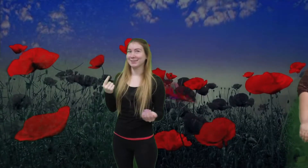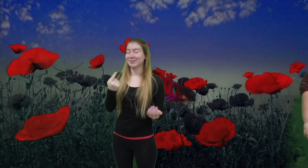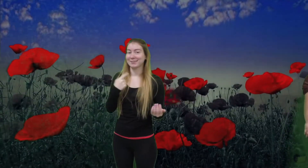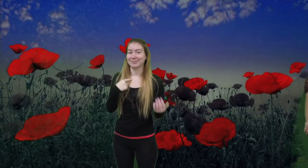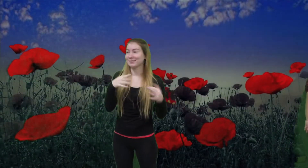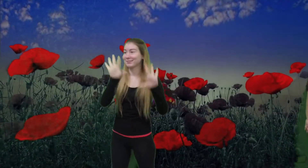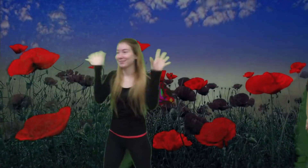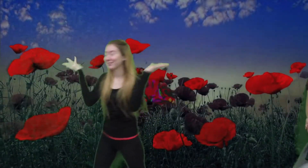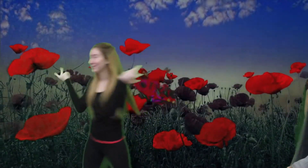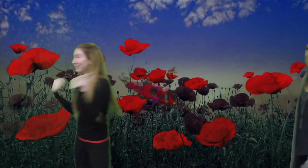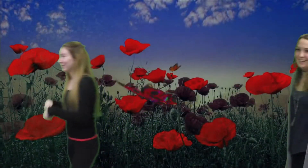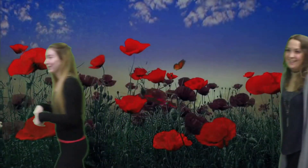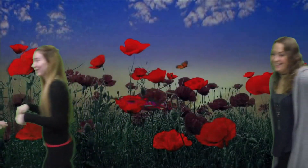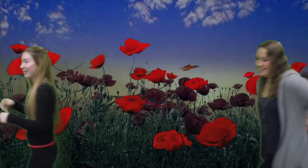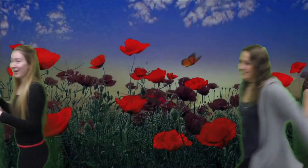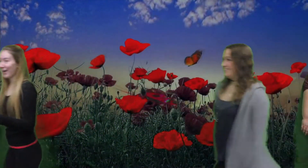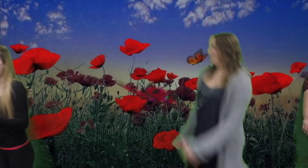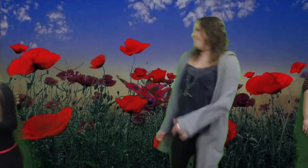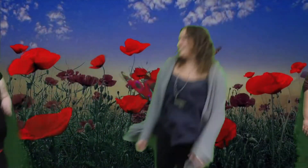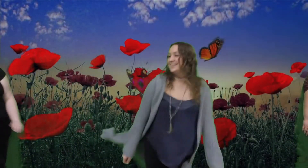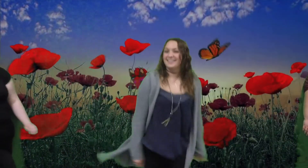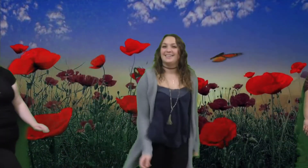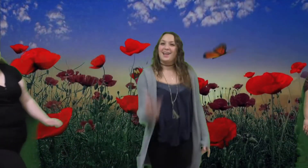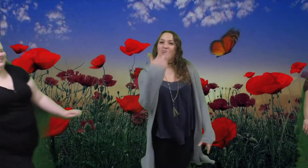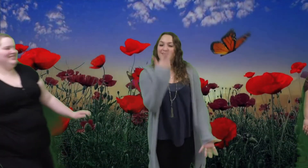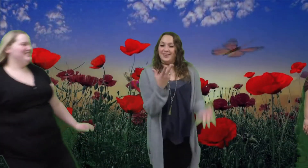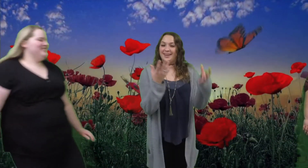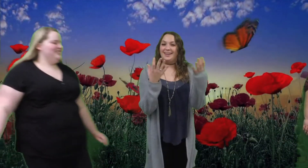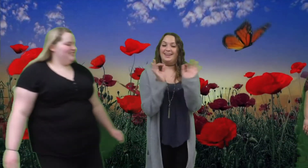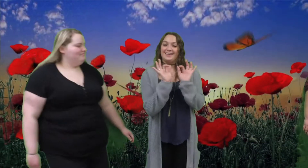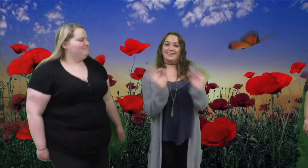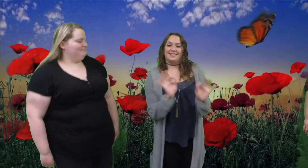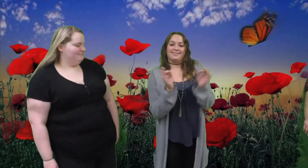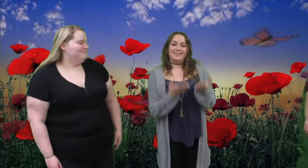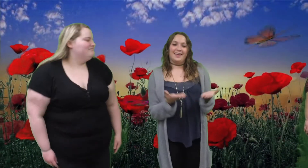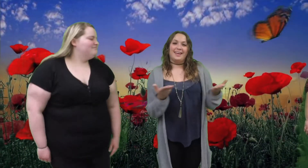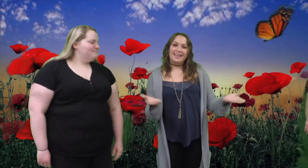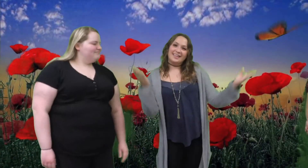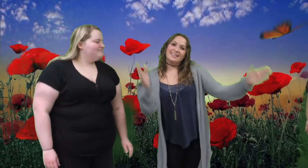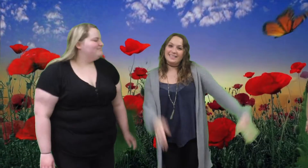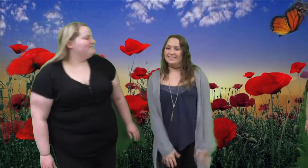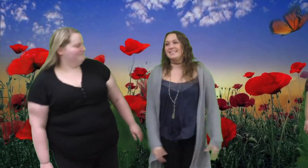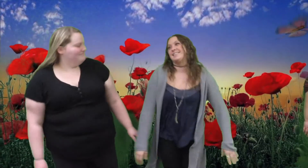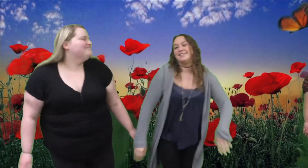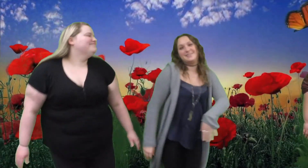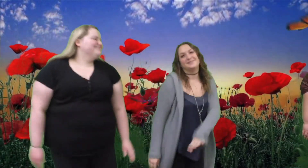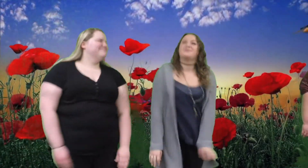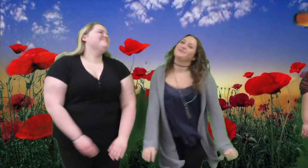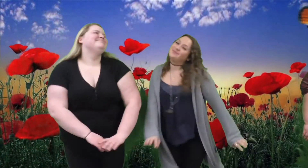on Three little things The third